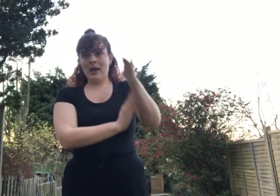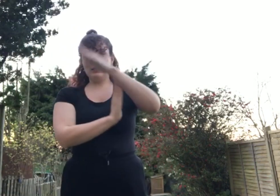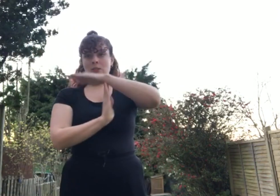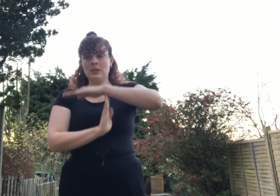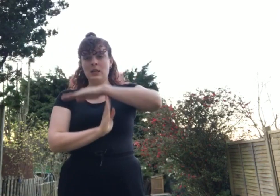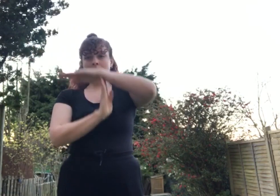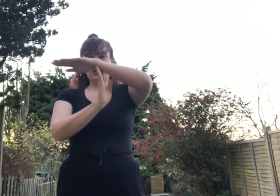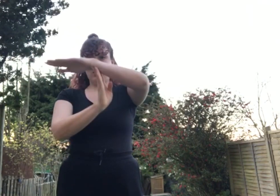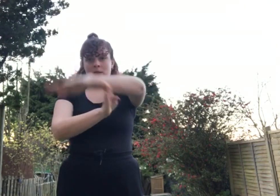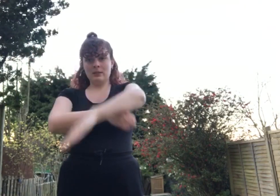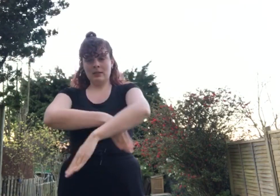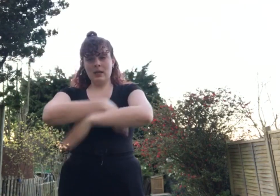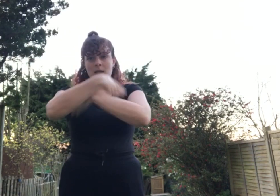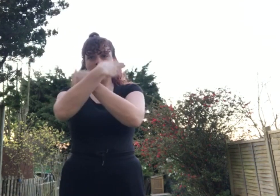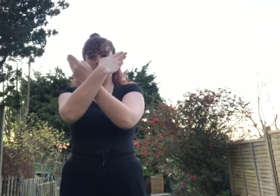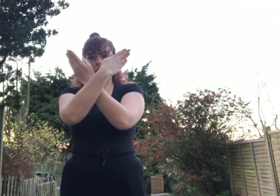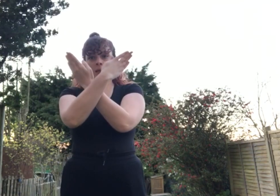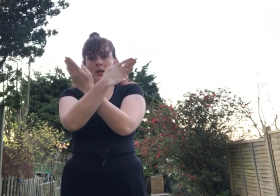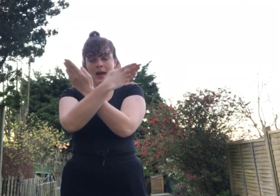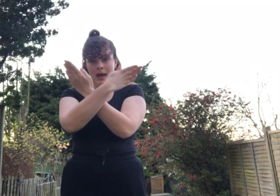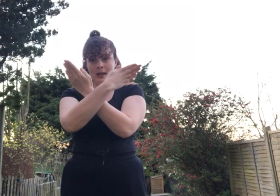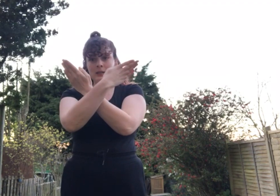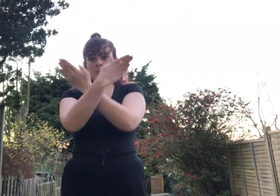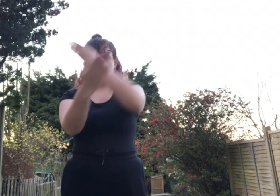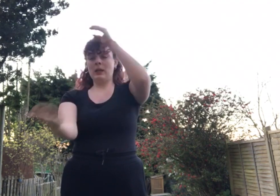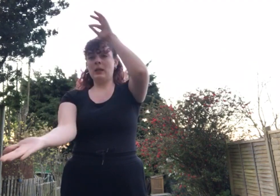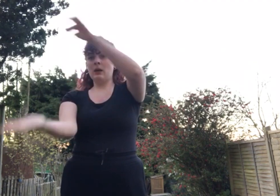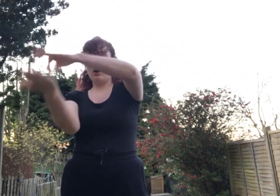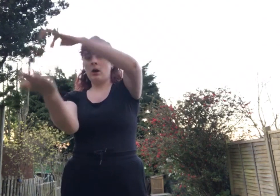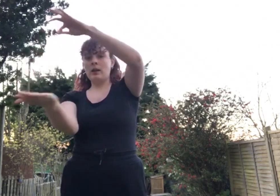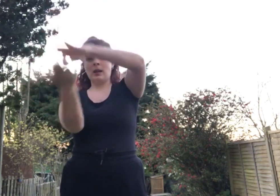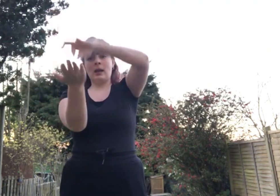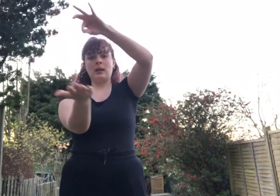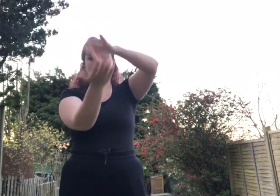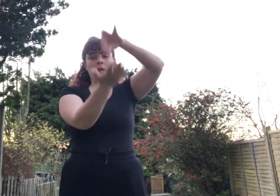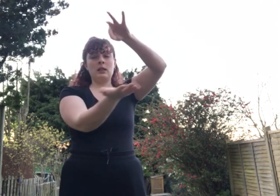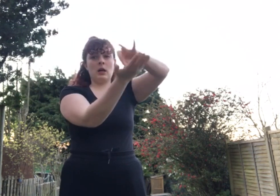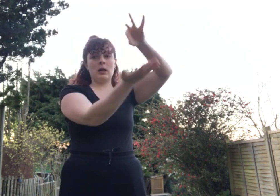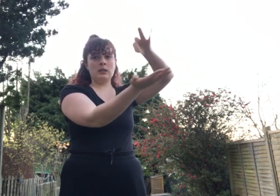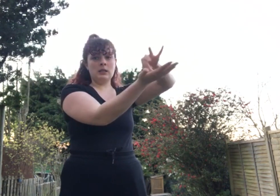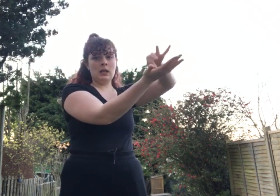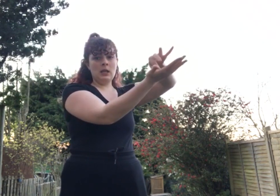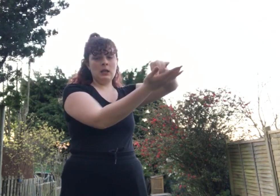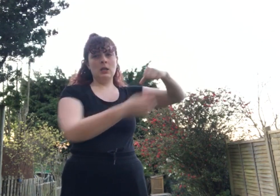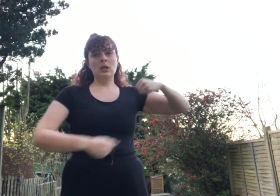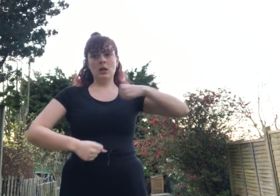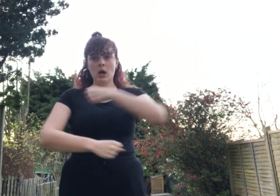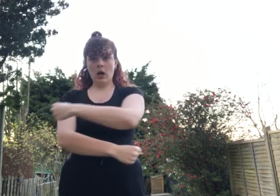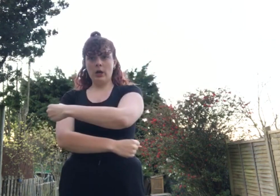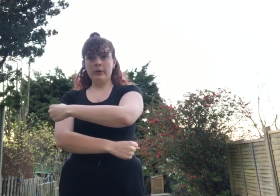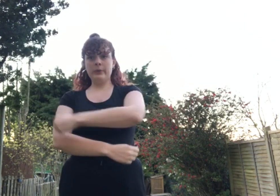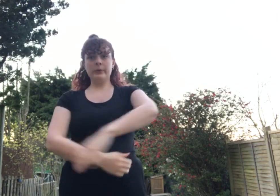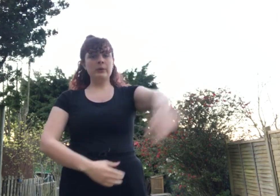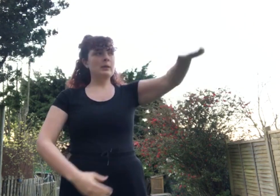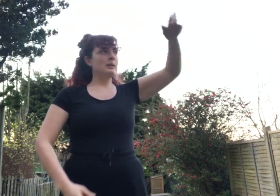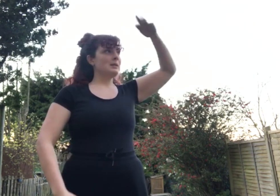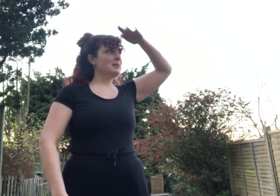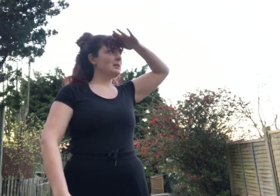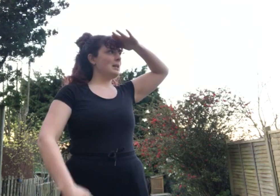S, T, I, C, E, X, P, I, A, L, I, D, O, C,